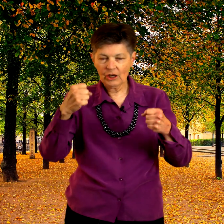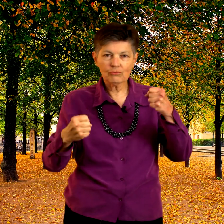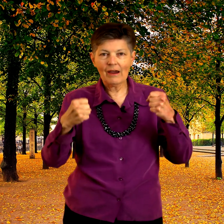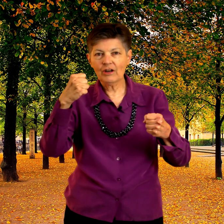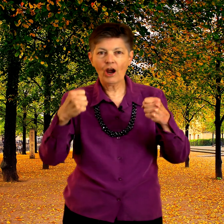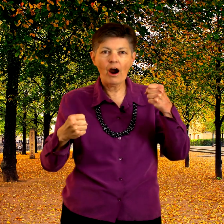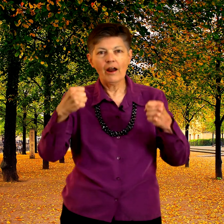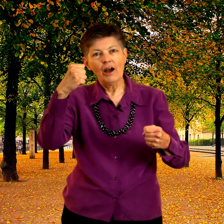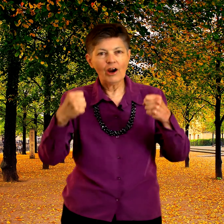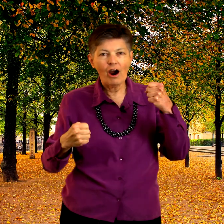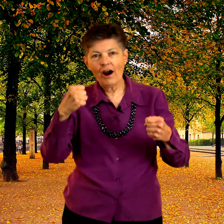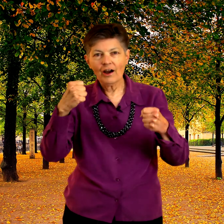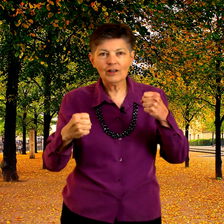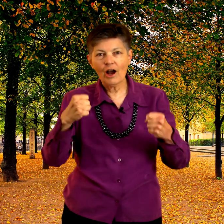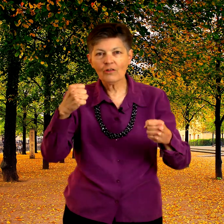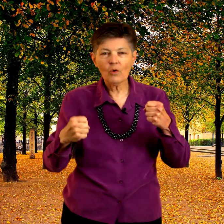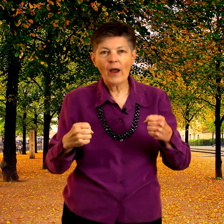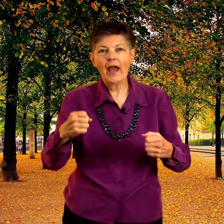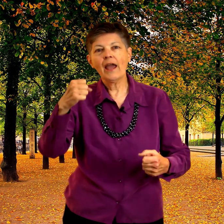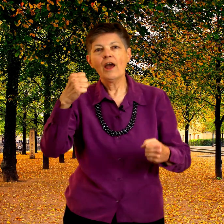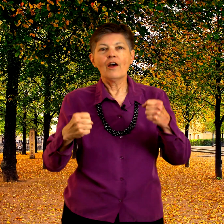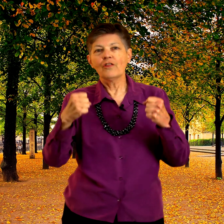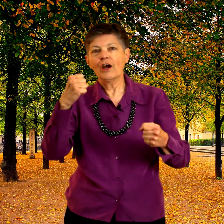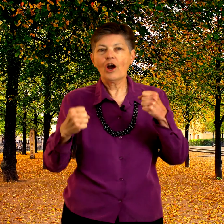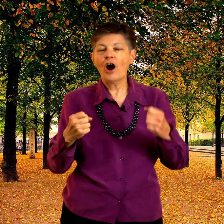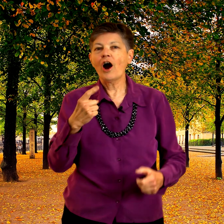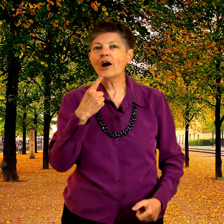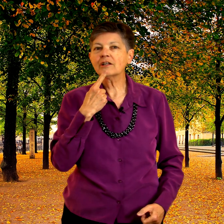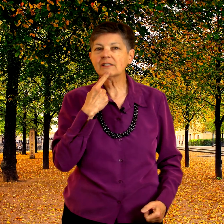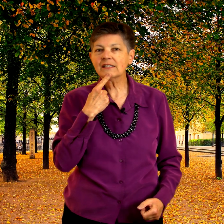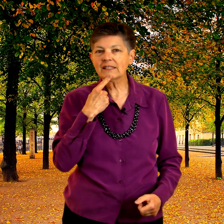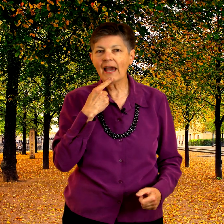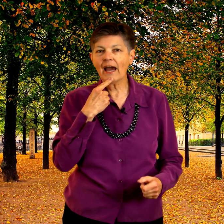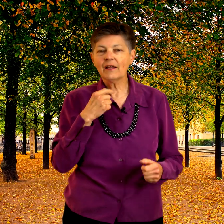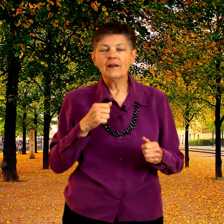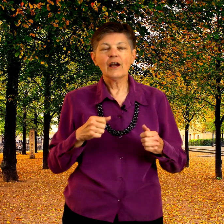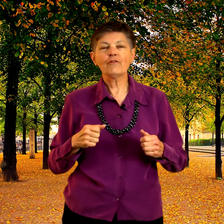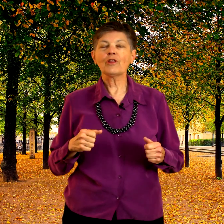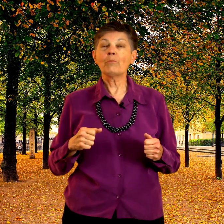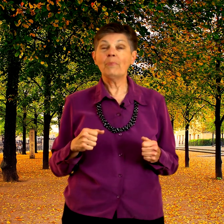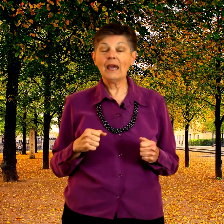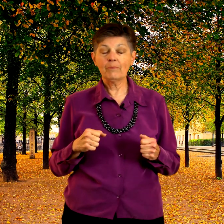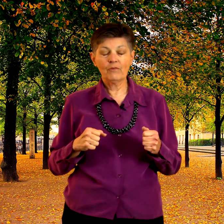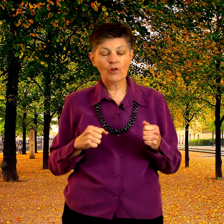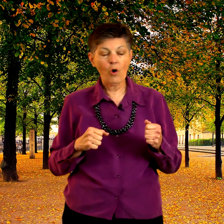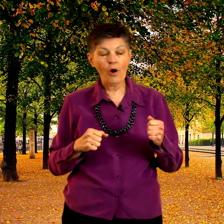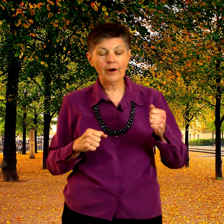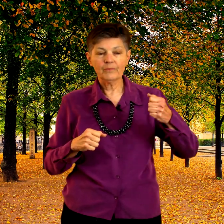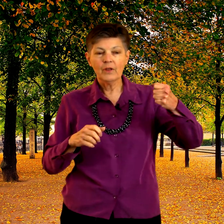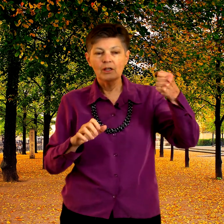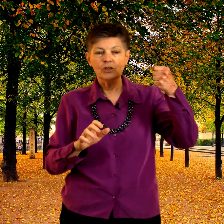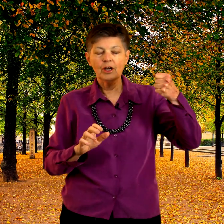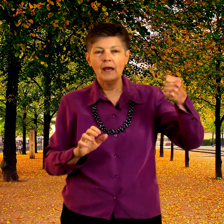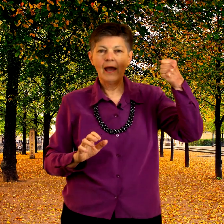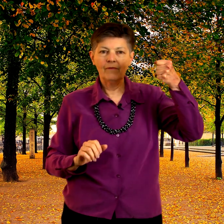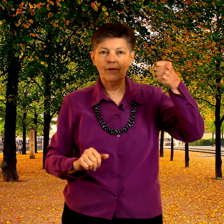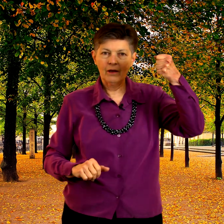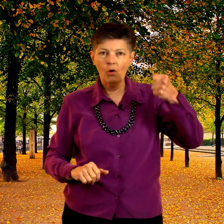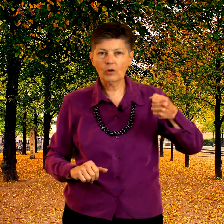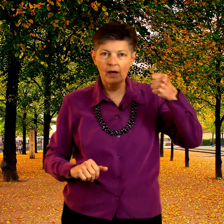like you're driving a car car along the way the car said now for the beep for the horn so you're going to have like hold